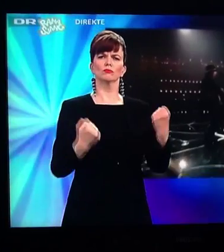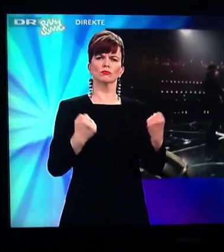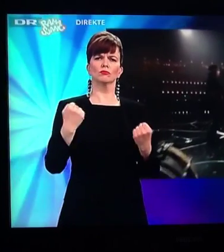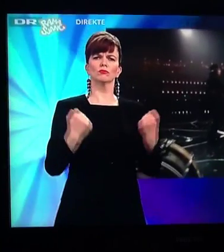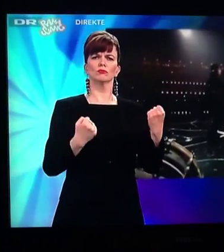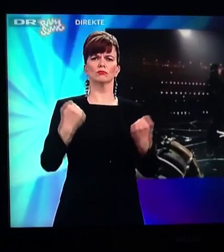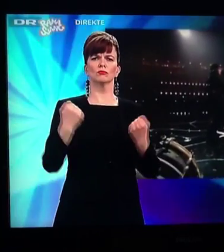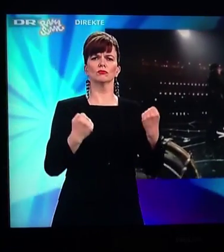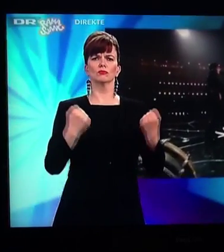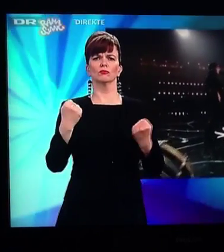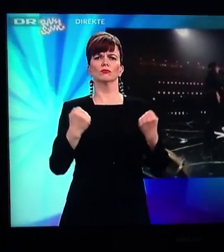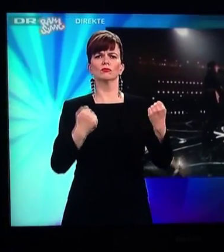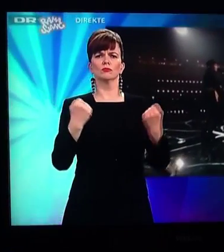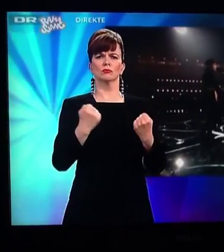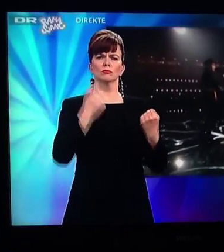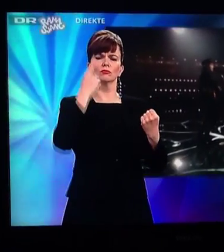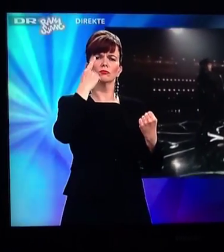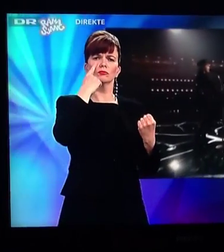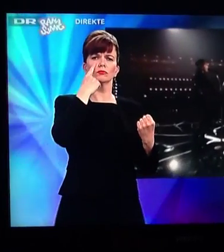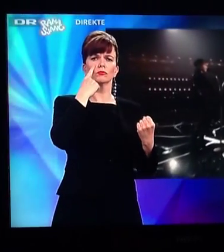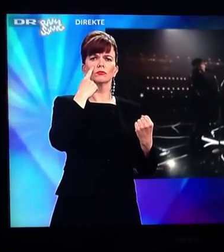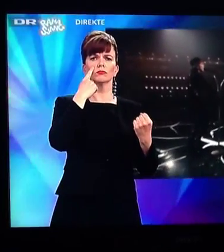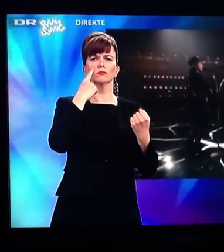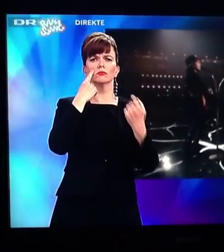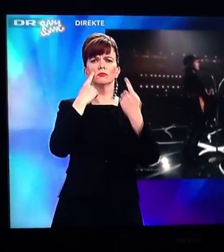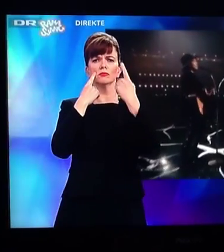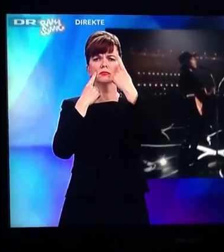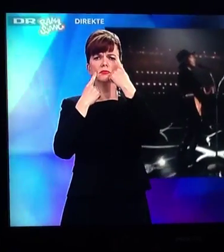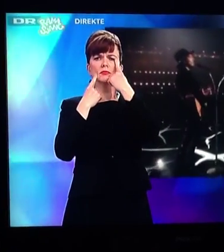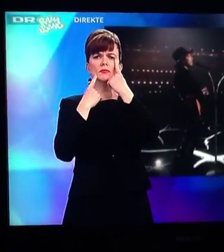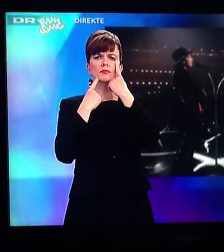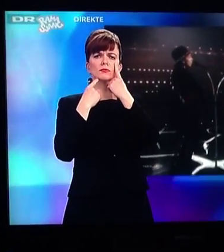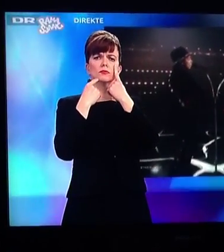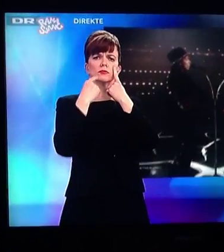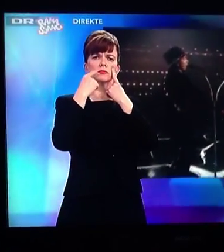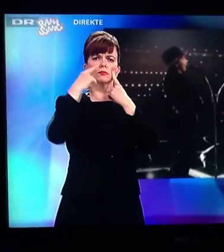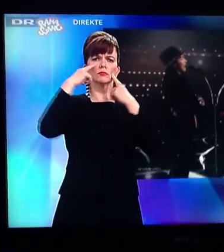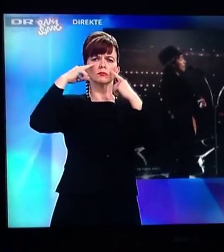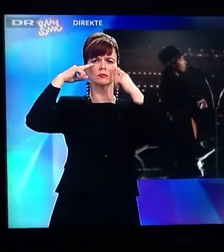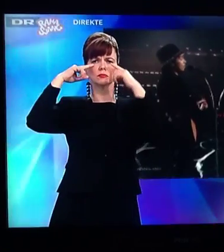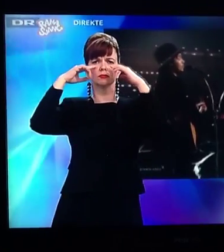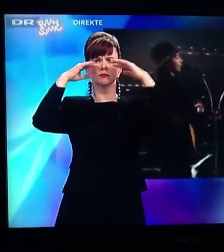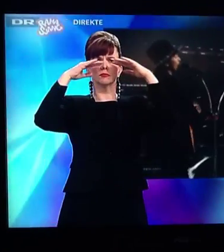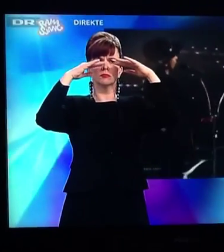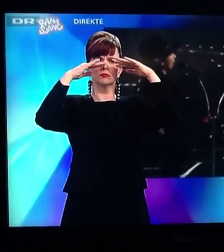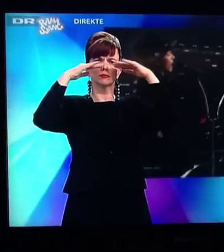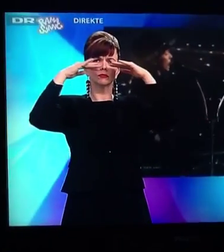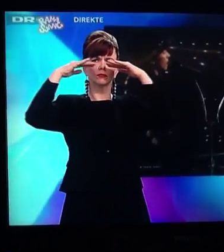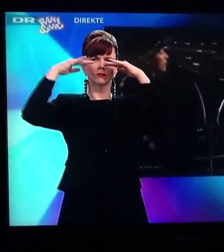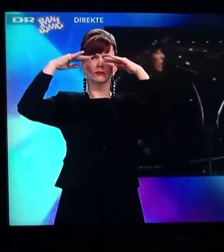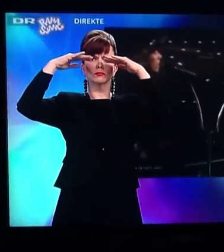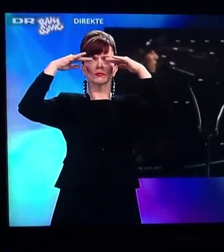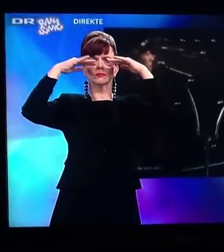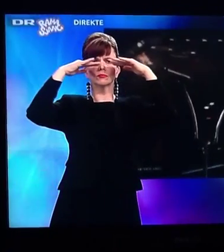tears on the highway. The water in my eyes,